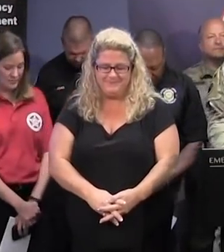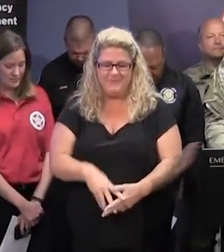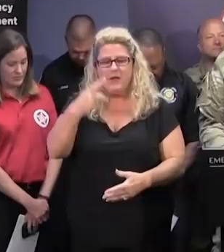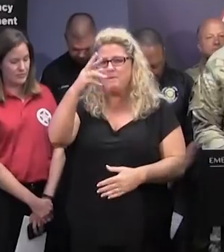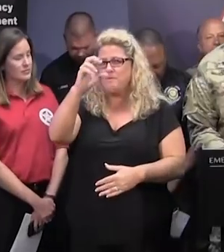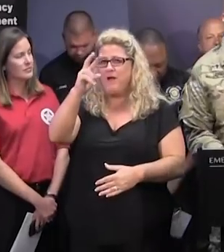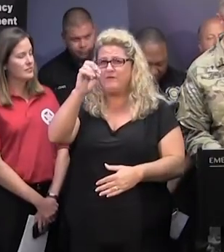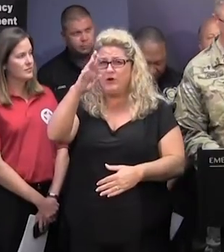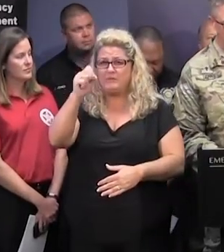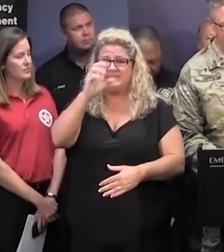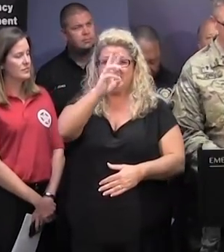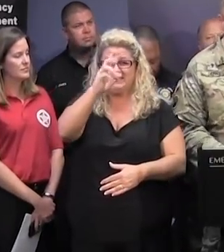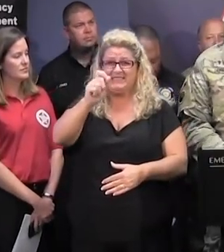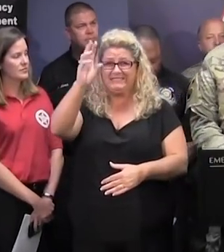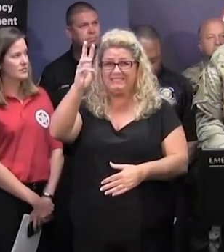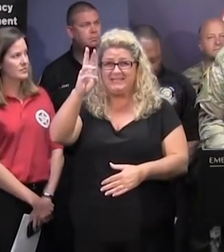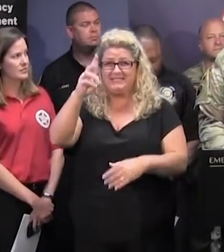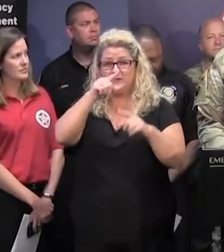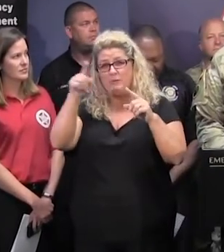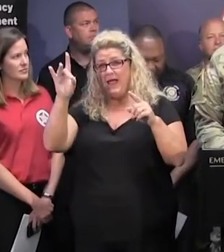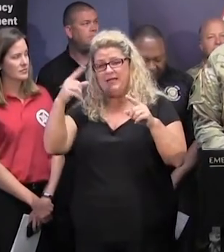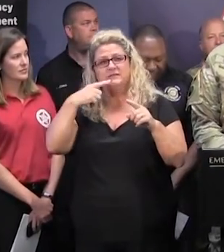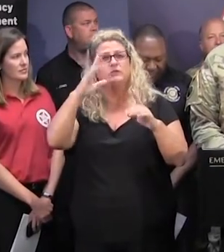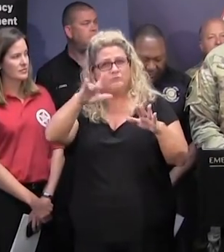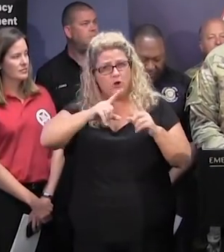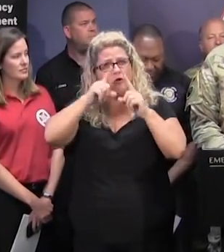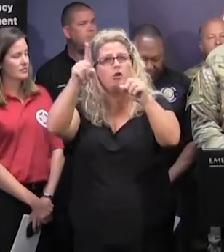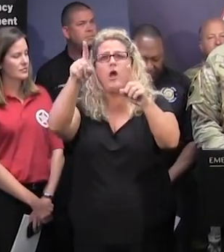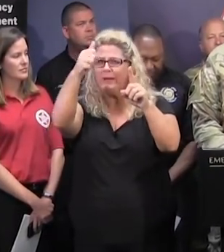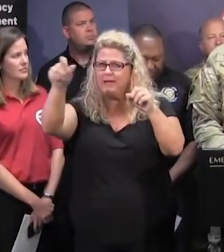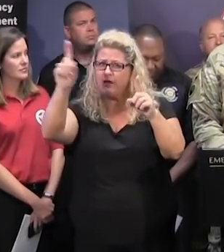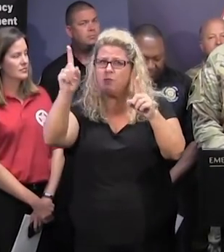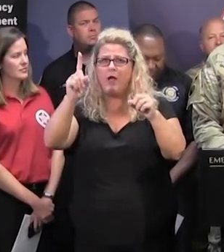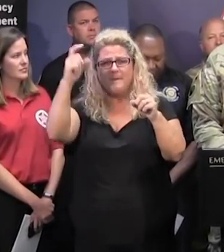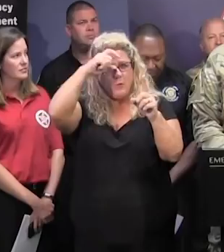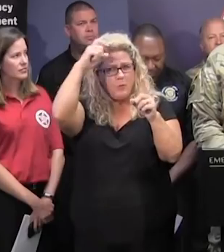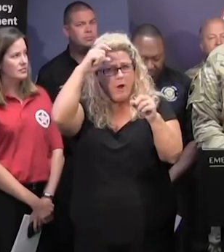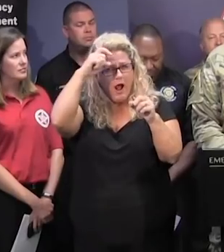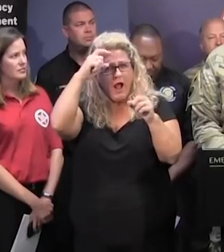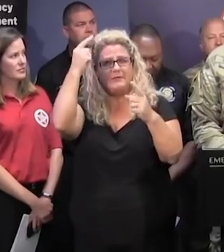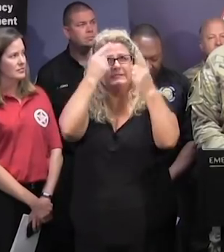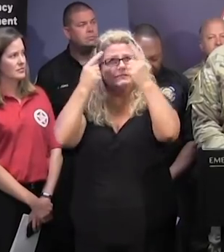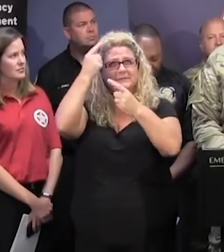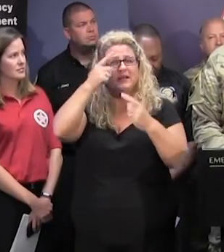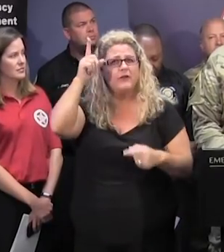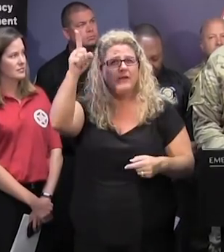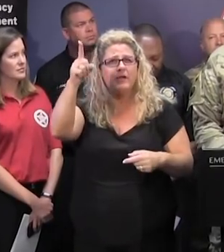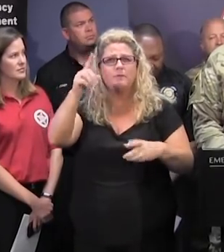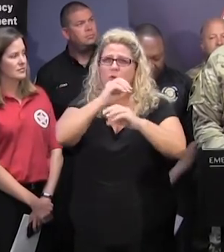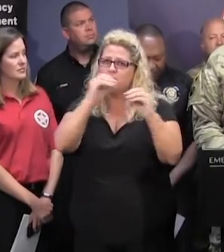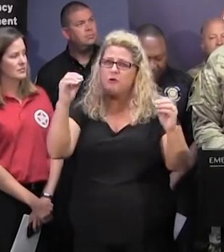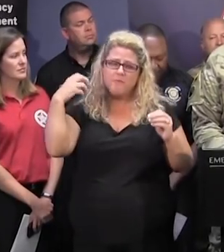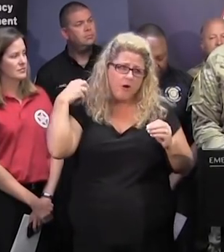Proverbs 6, 6 through 8 says, Go to the ant, consider her ways, and be wise. Without having any chief,